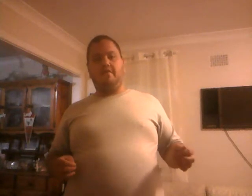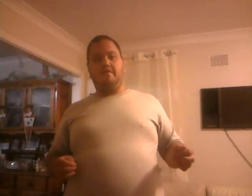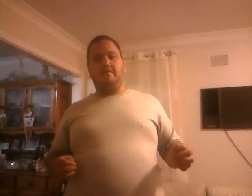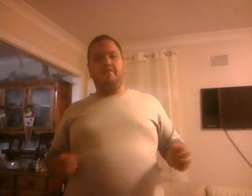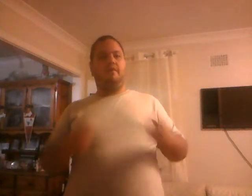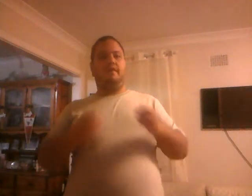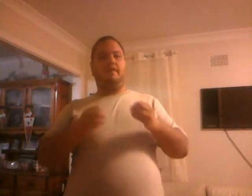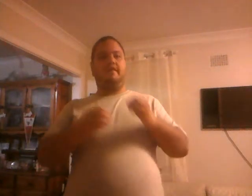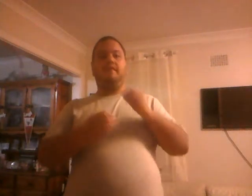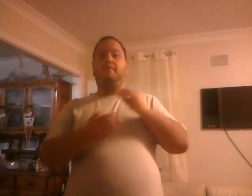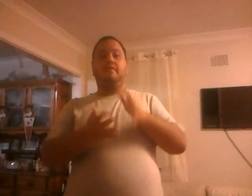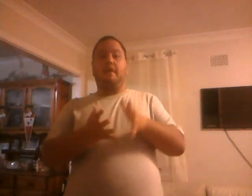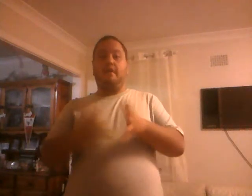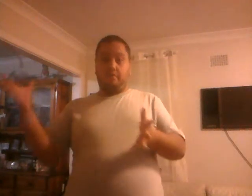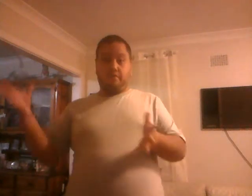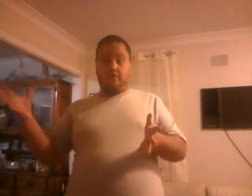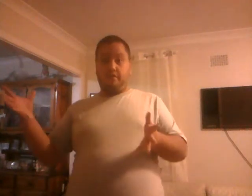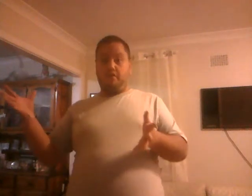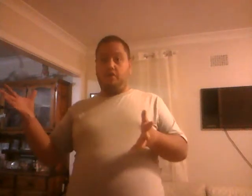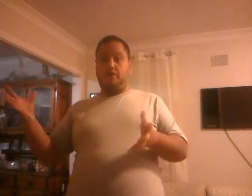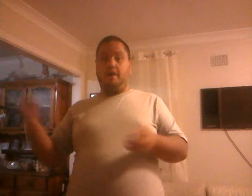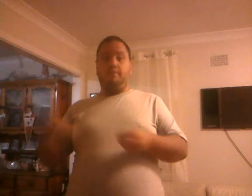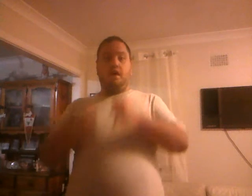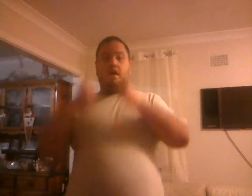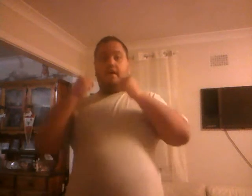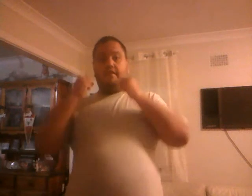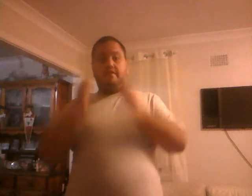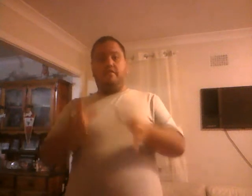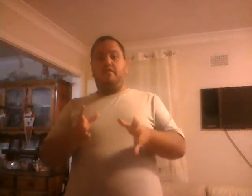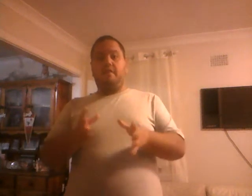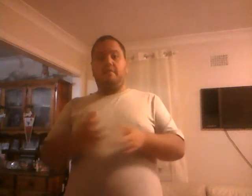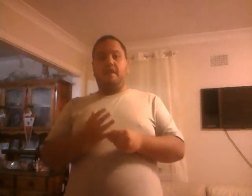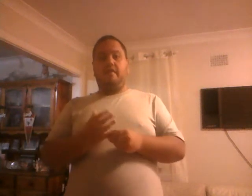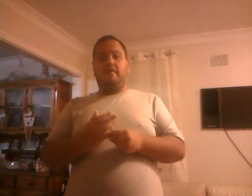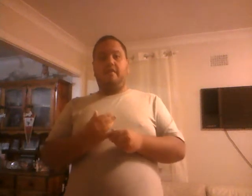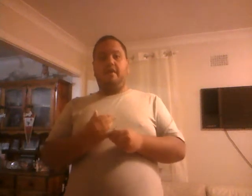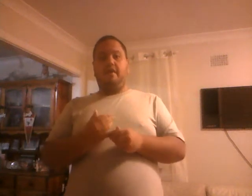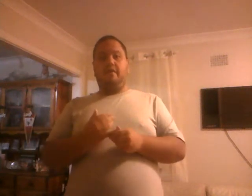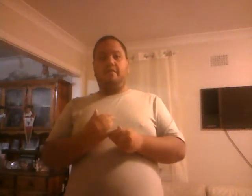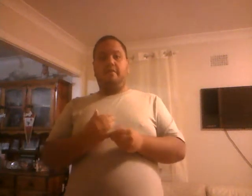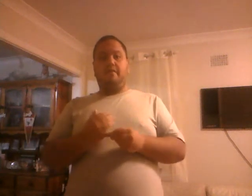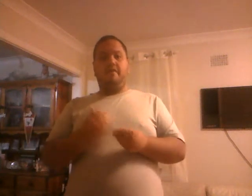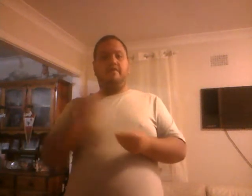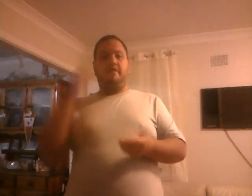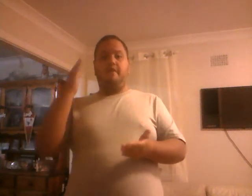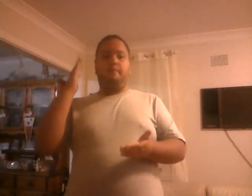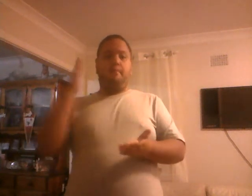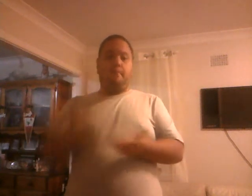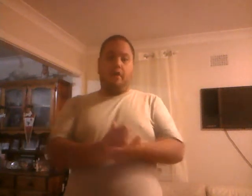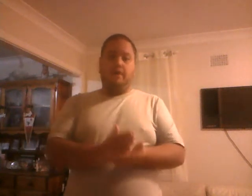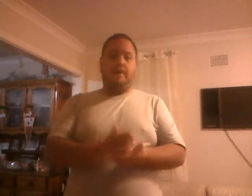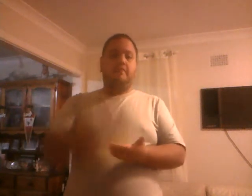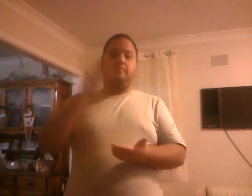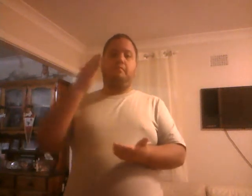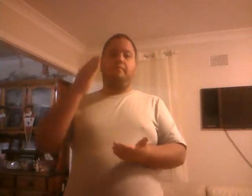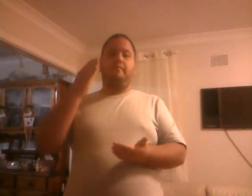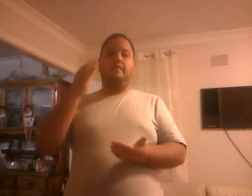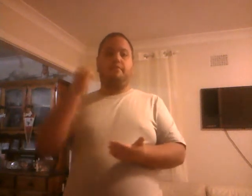this is what, he's been saying for a long time, this is the rape gang, er, and it's appalling, it's a, it's